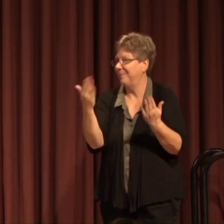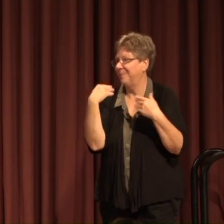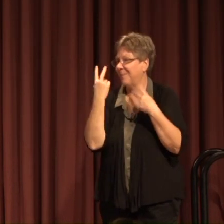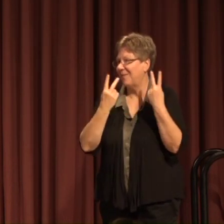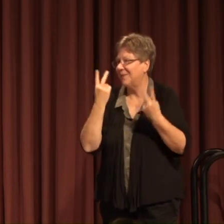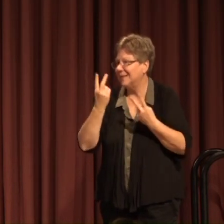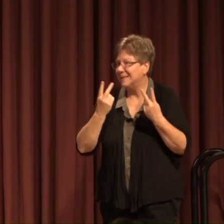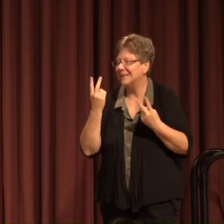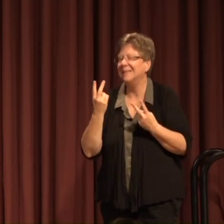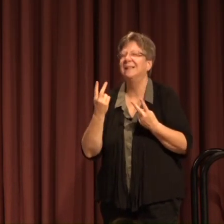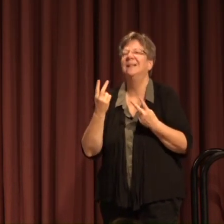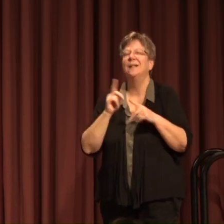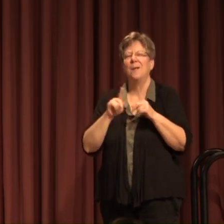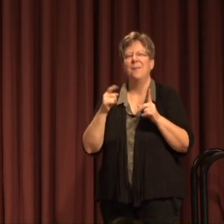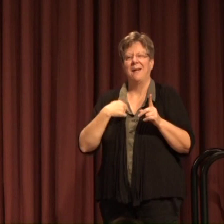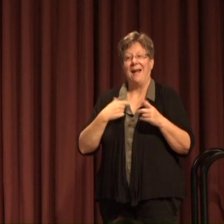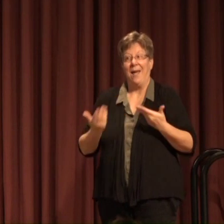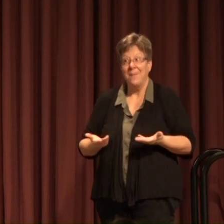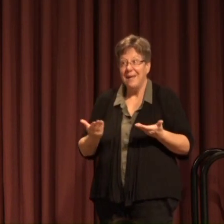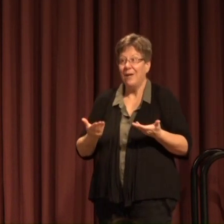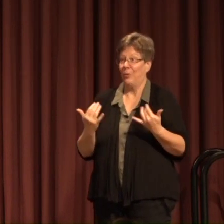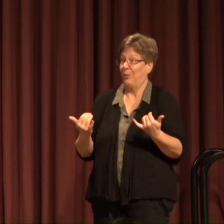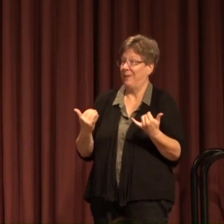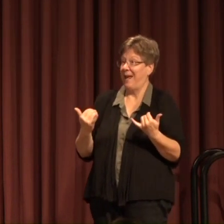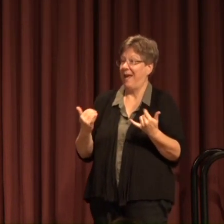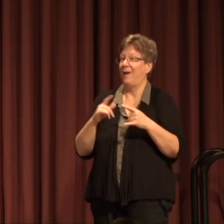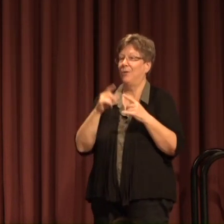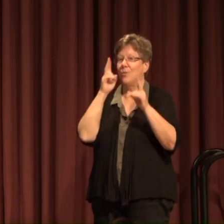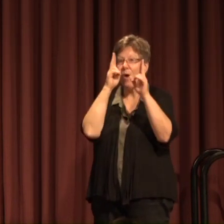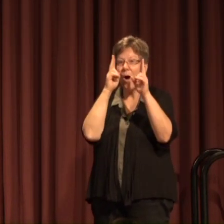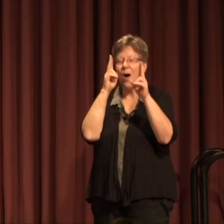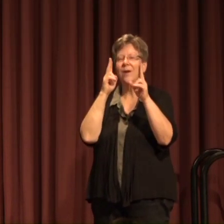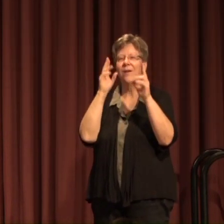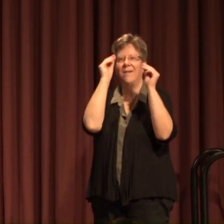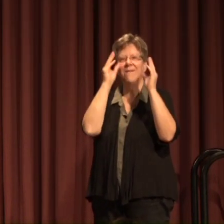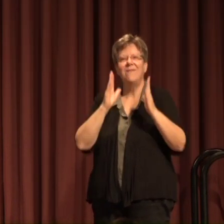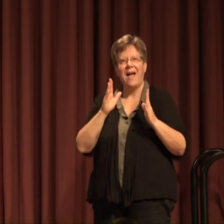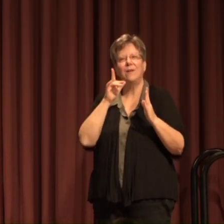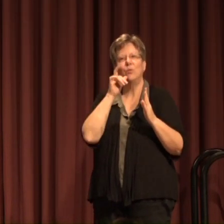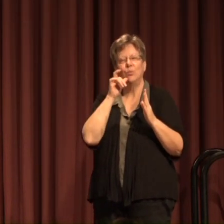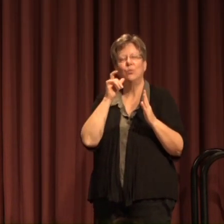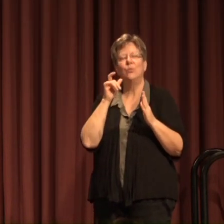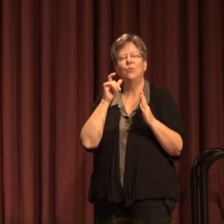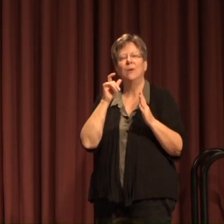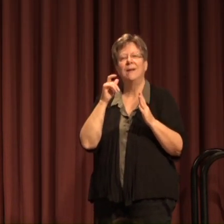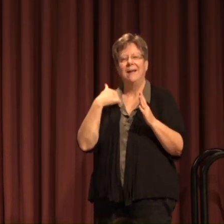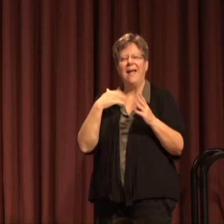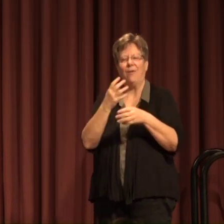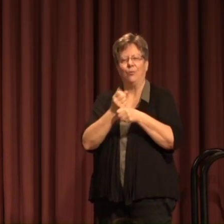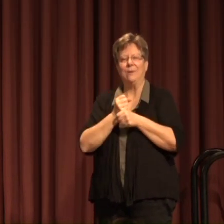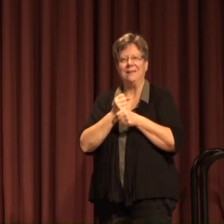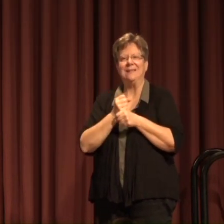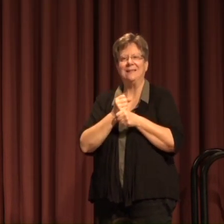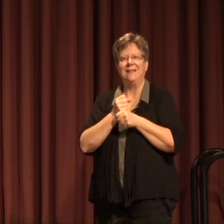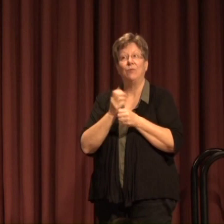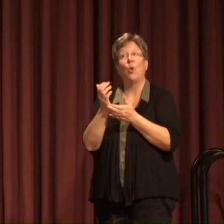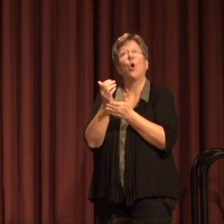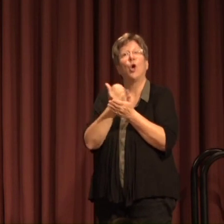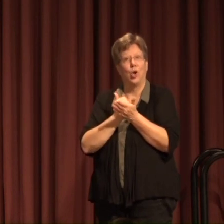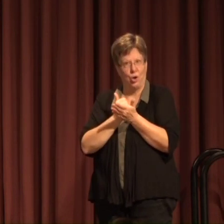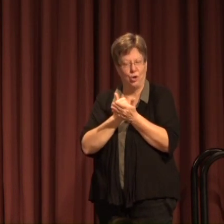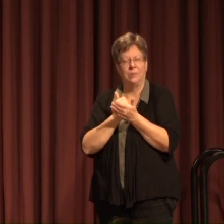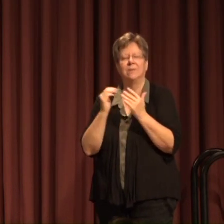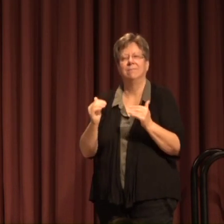but I'm here today to honor our faculty who have received earned